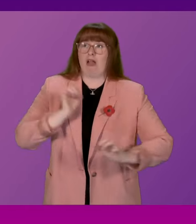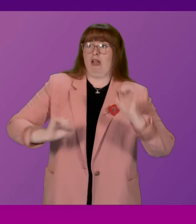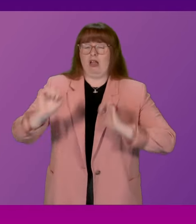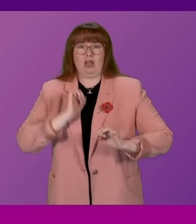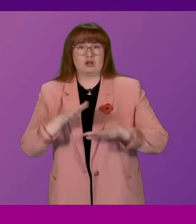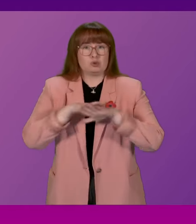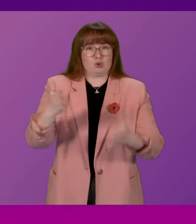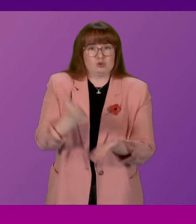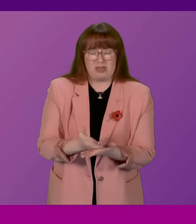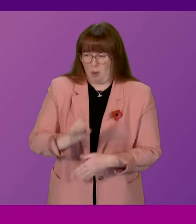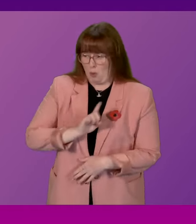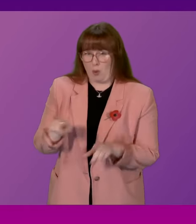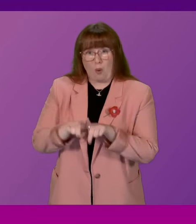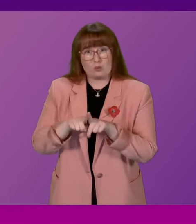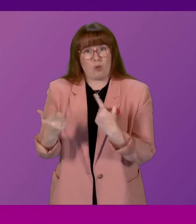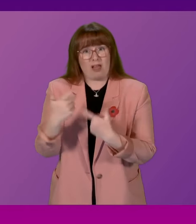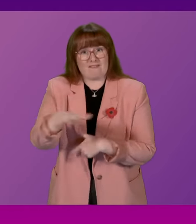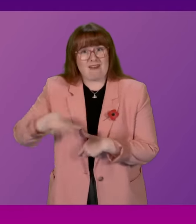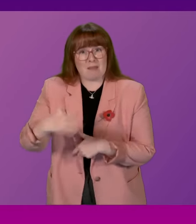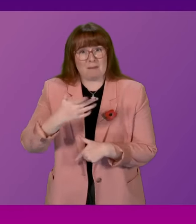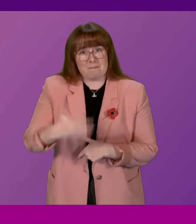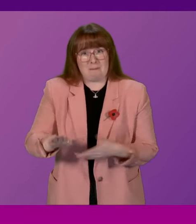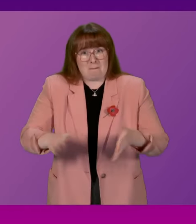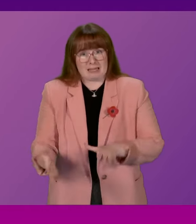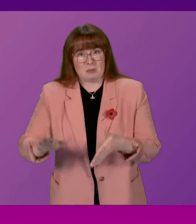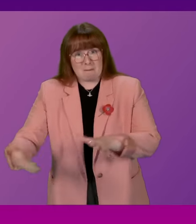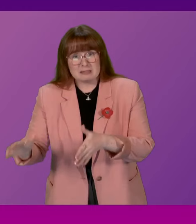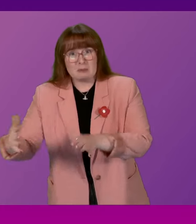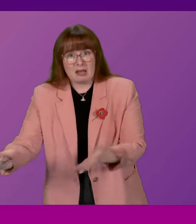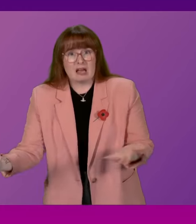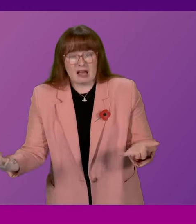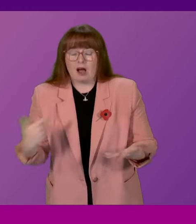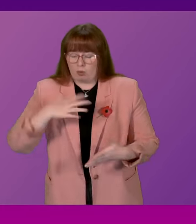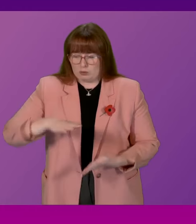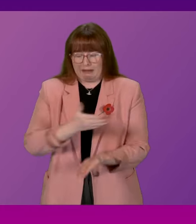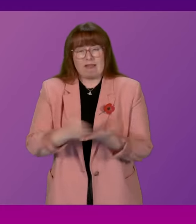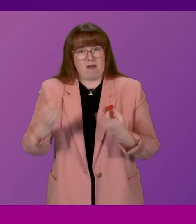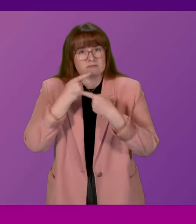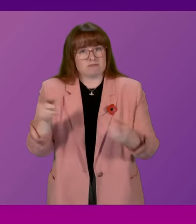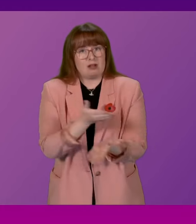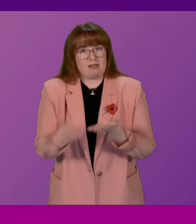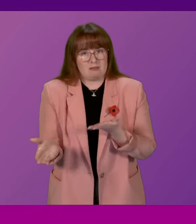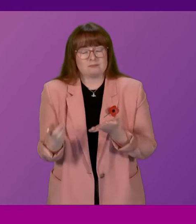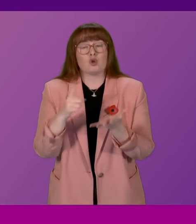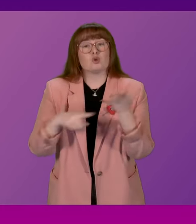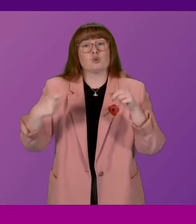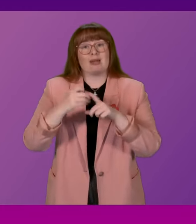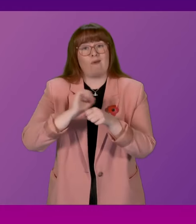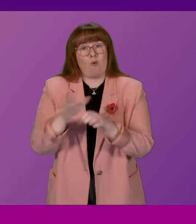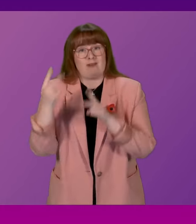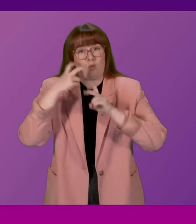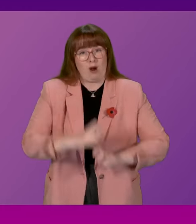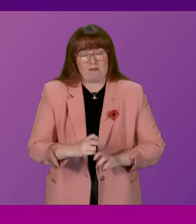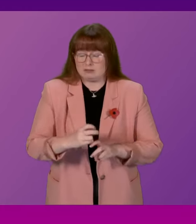families of grieving victims. Let us be very clear. The UK COVID inquiry repeatedly